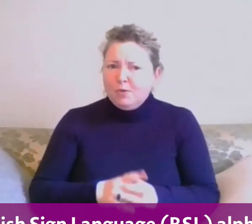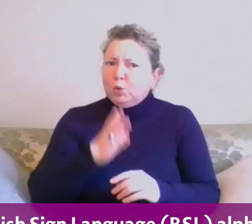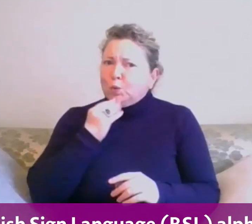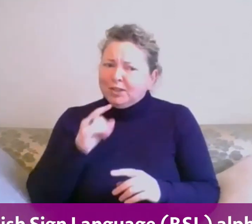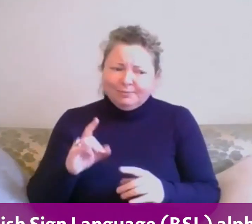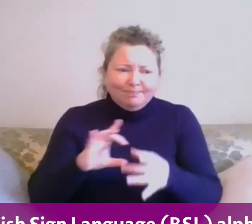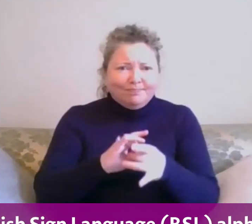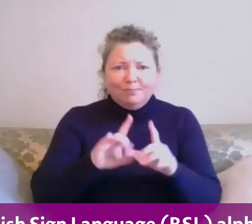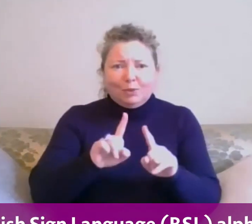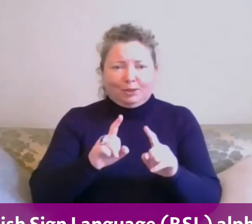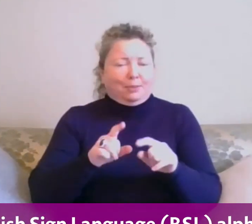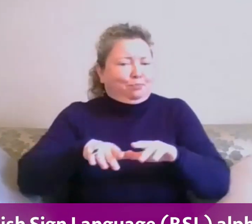British Sign Language alphabet.